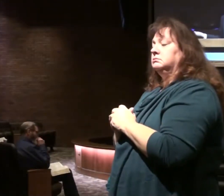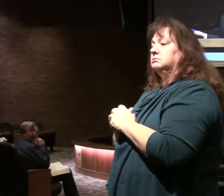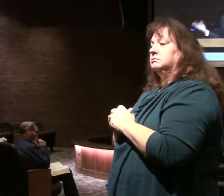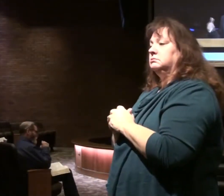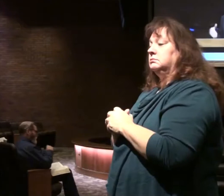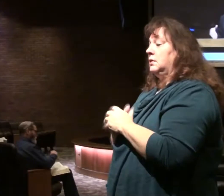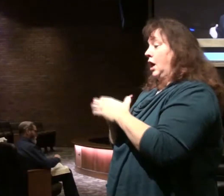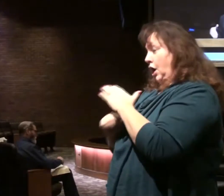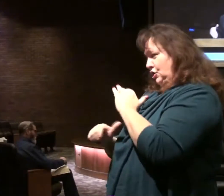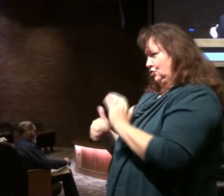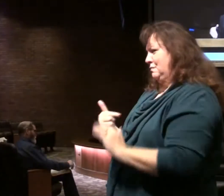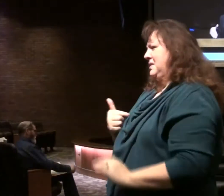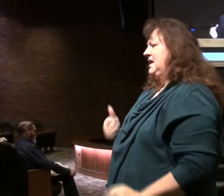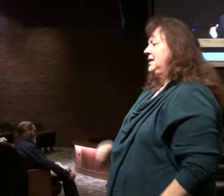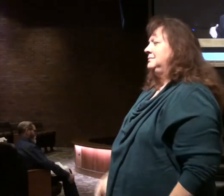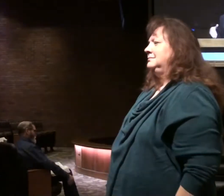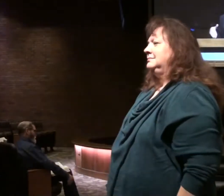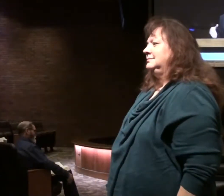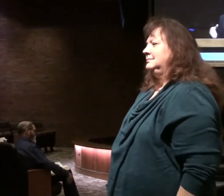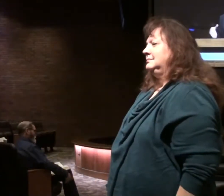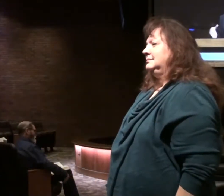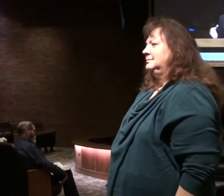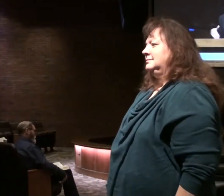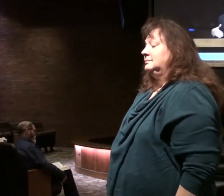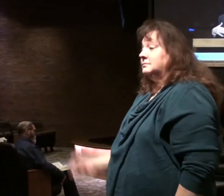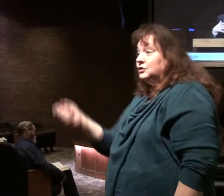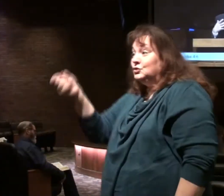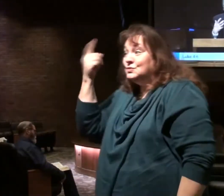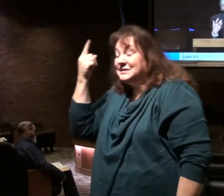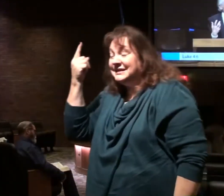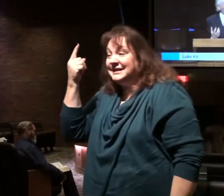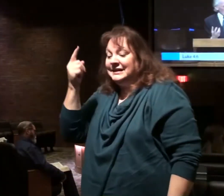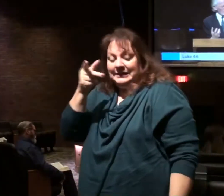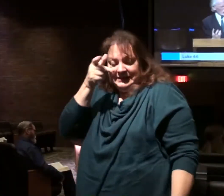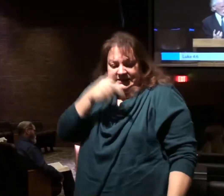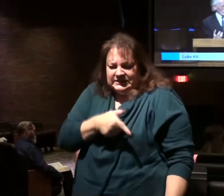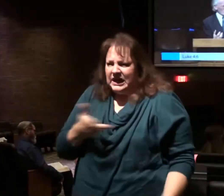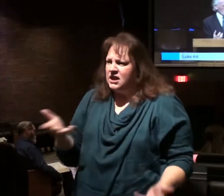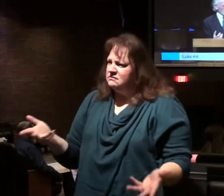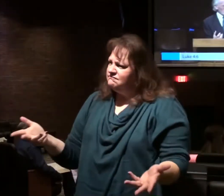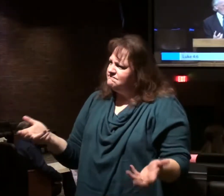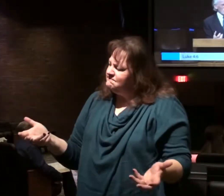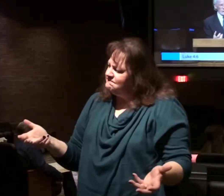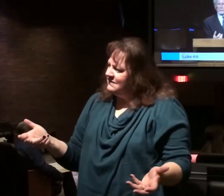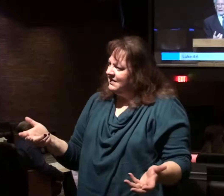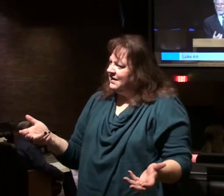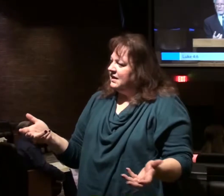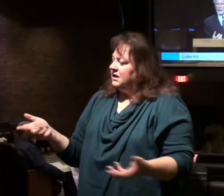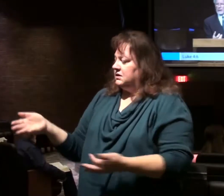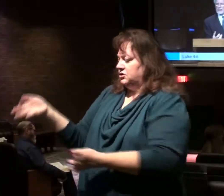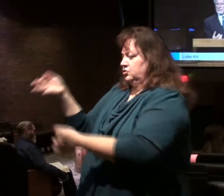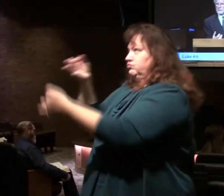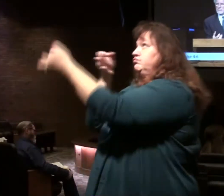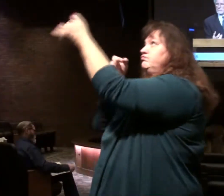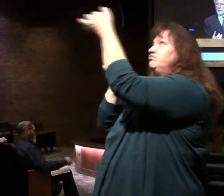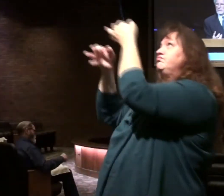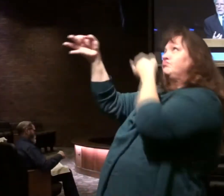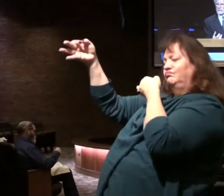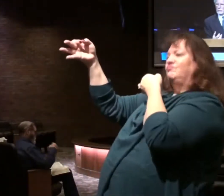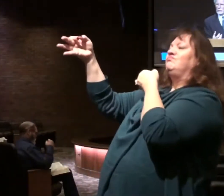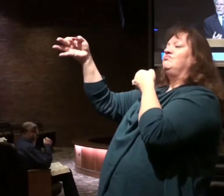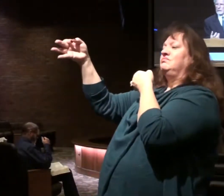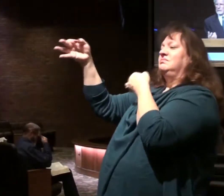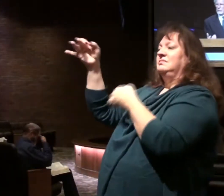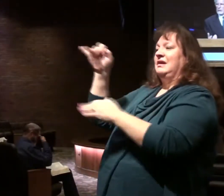Under me. You see, Satan's desire is to replace God. Remember